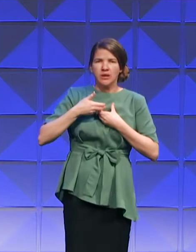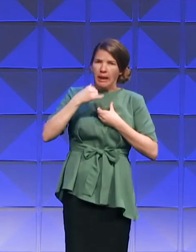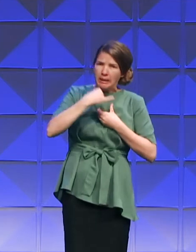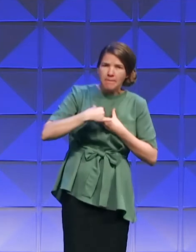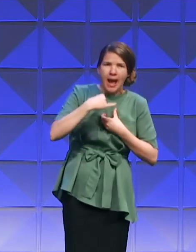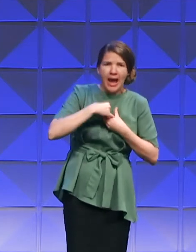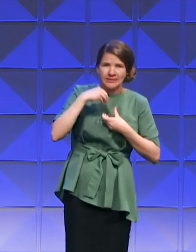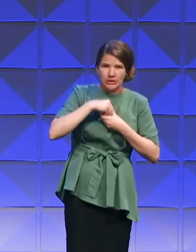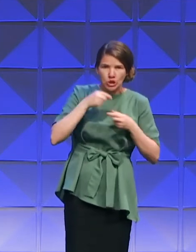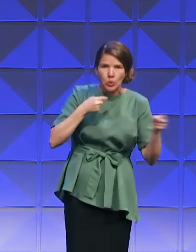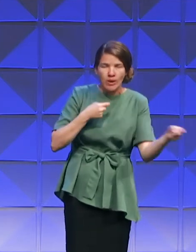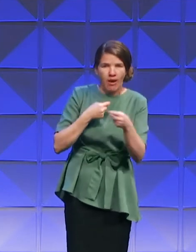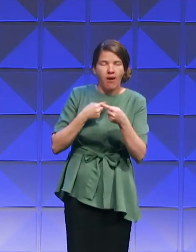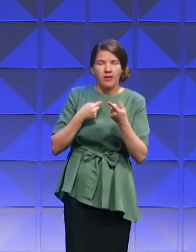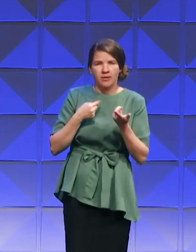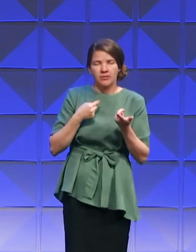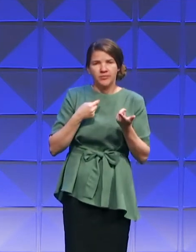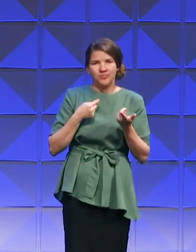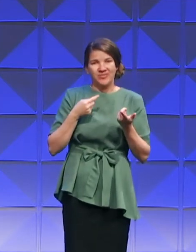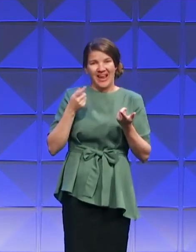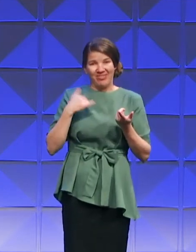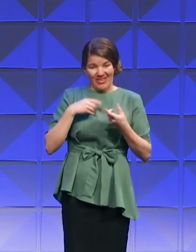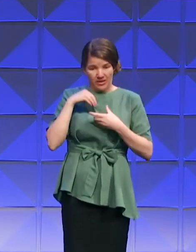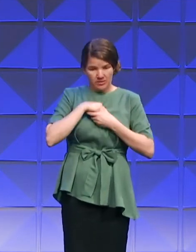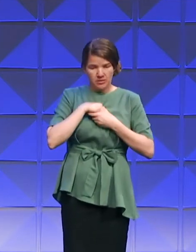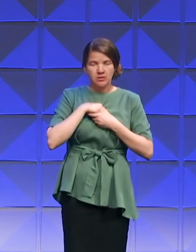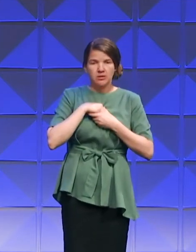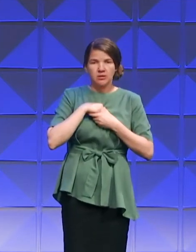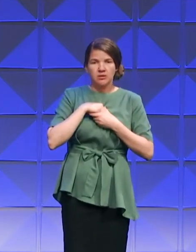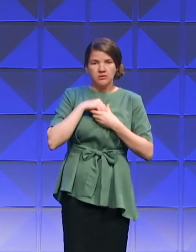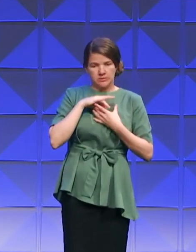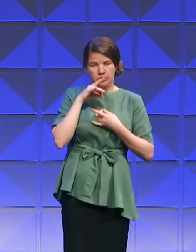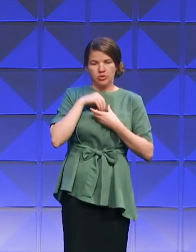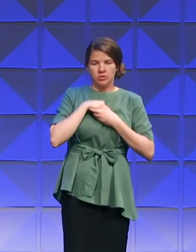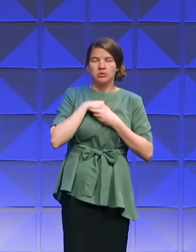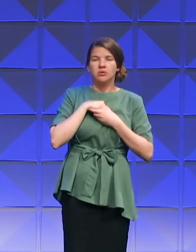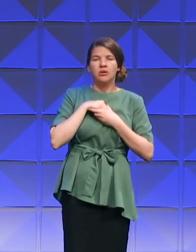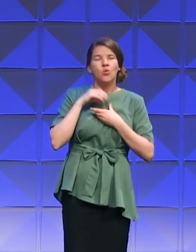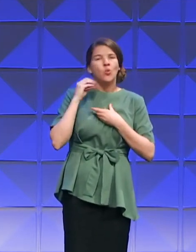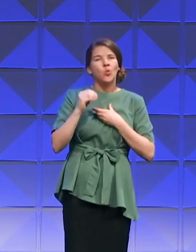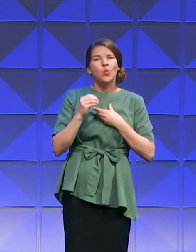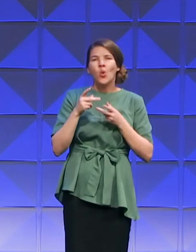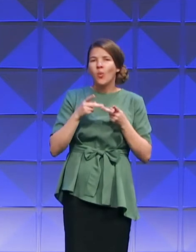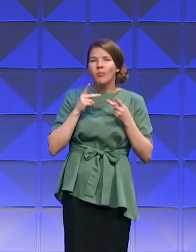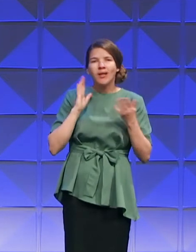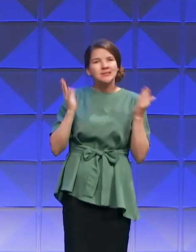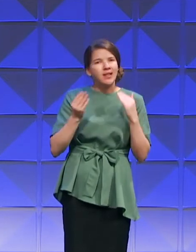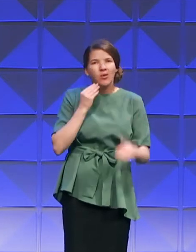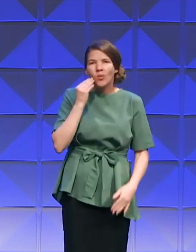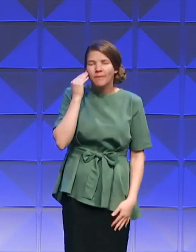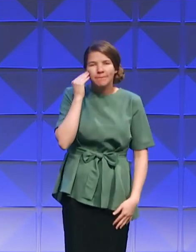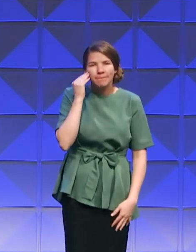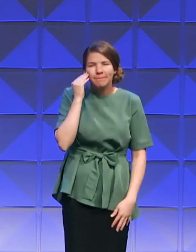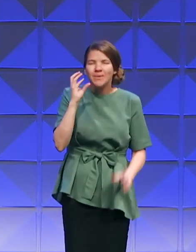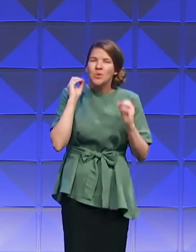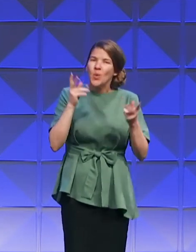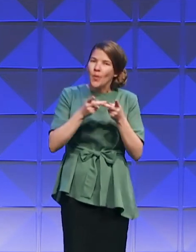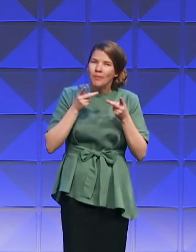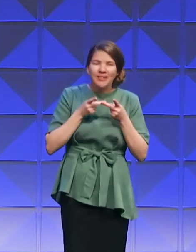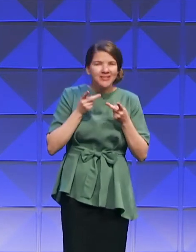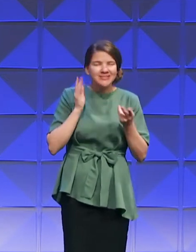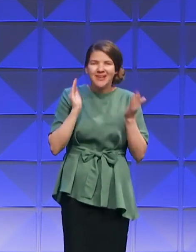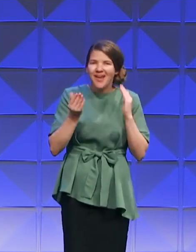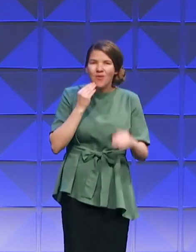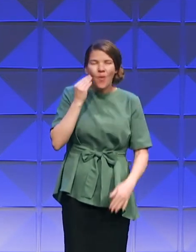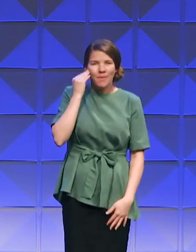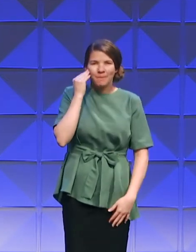in you and I. And it's here, ladies and gentlemen, that there's no place like home. No place like home.